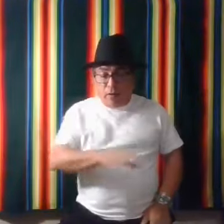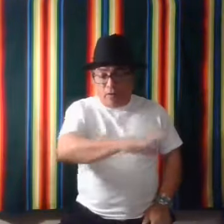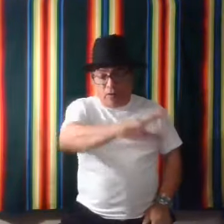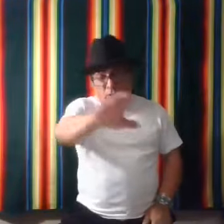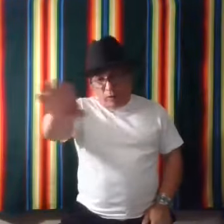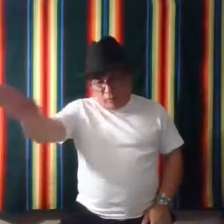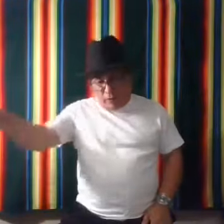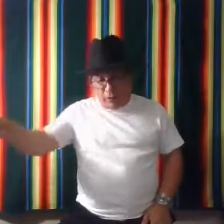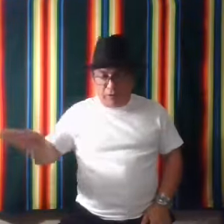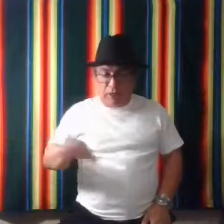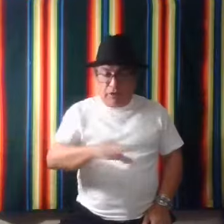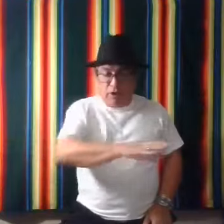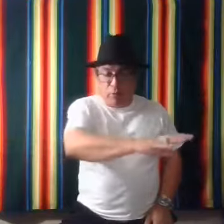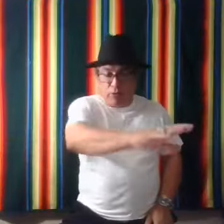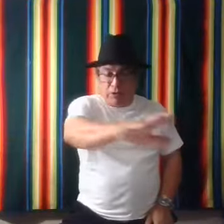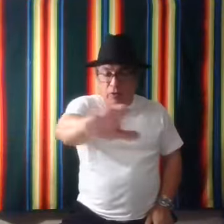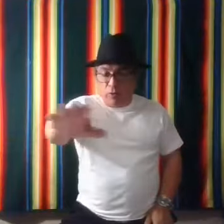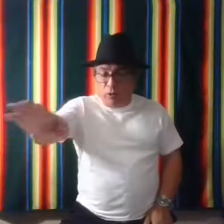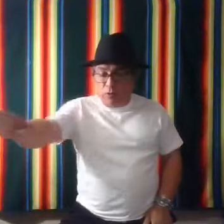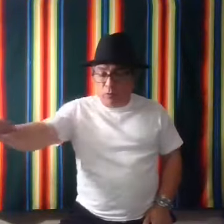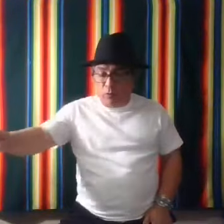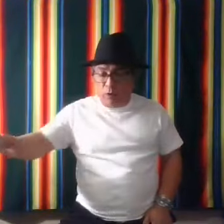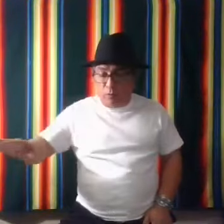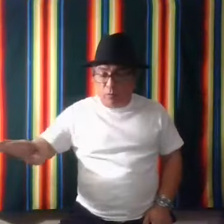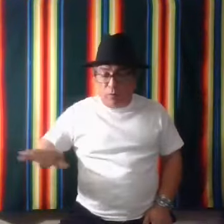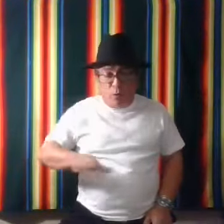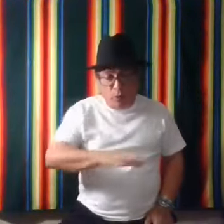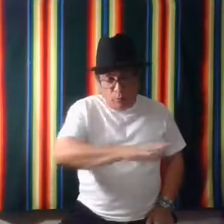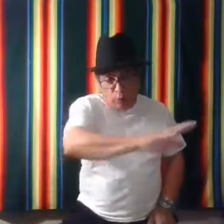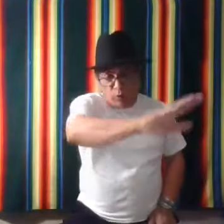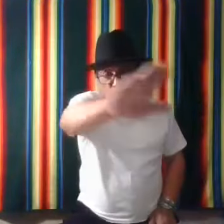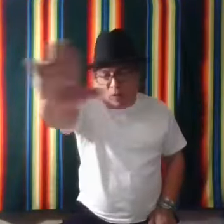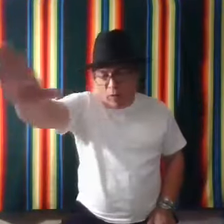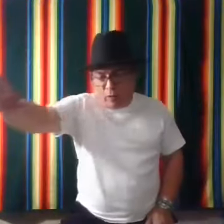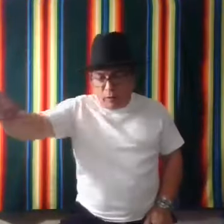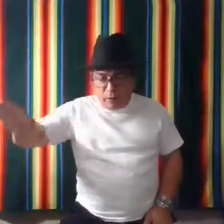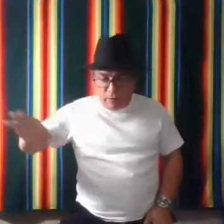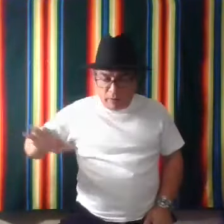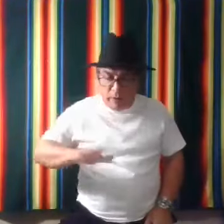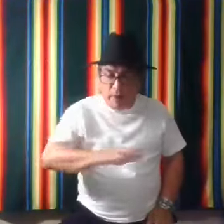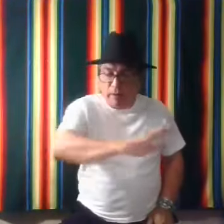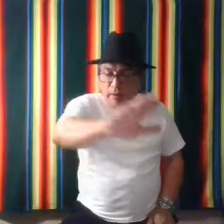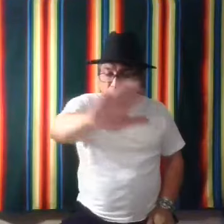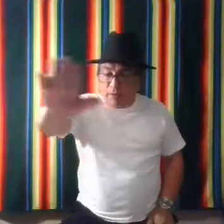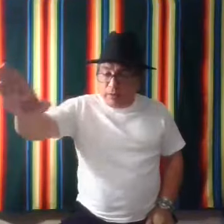all of us. So that's almost all in one, one, one move. All. Of us.